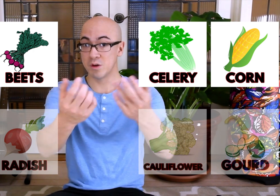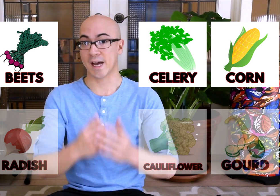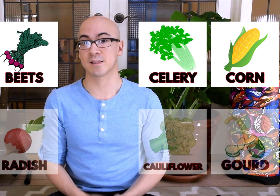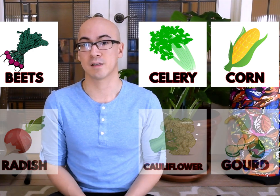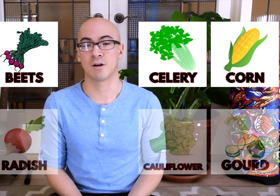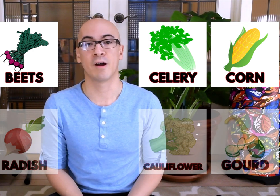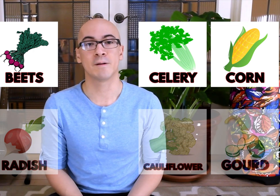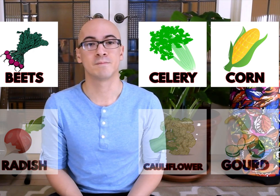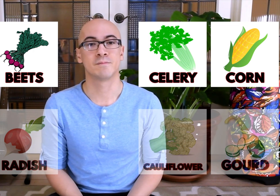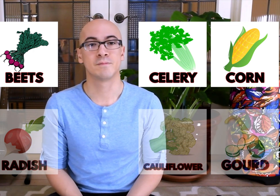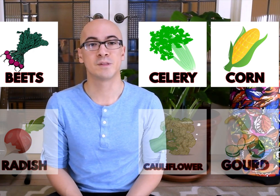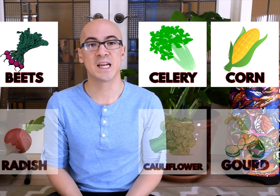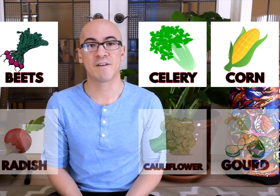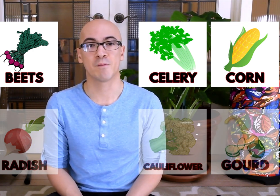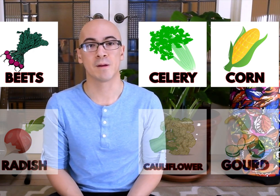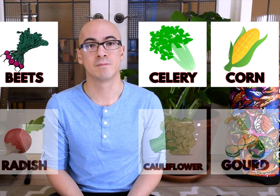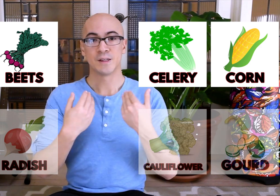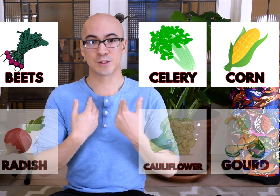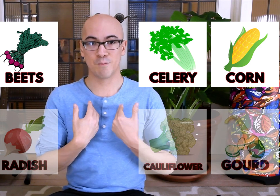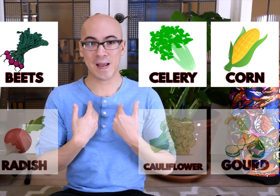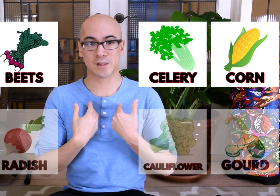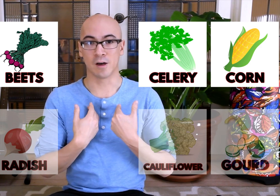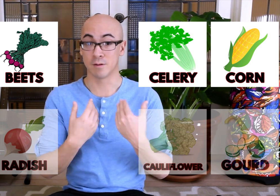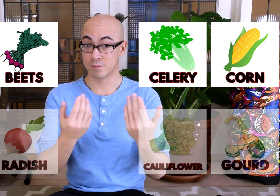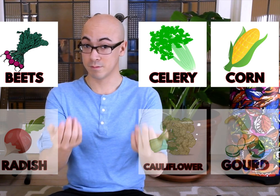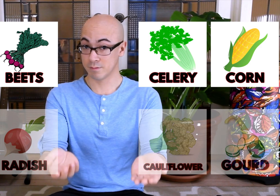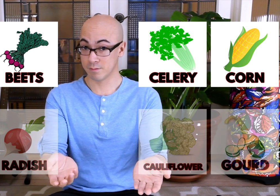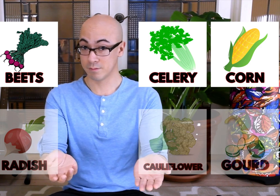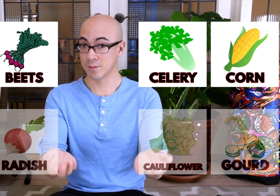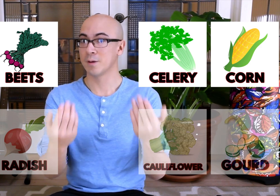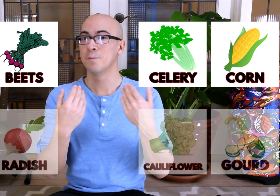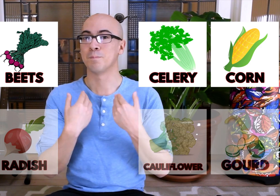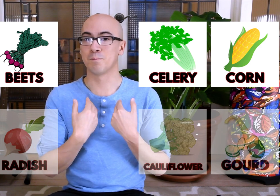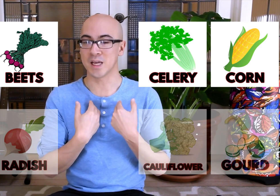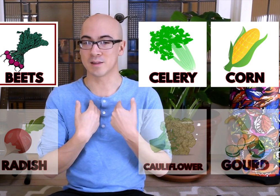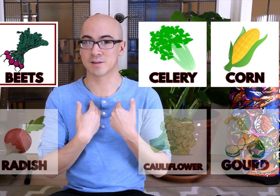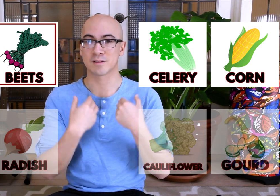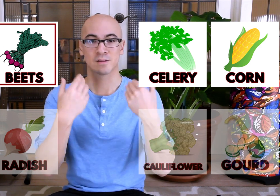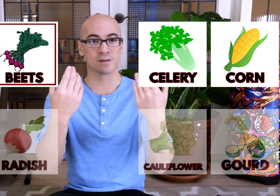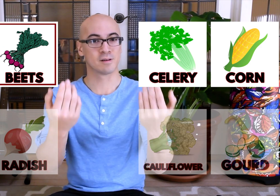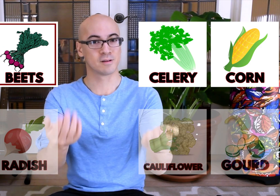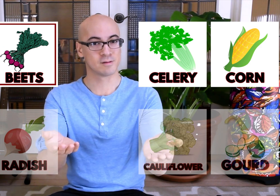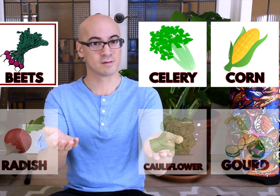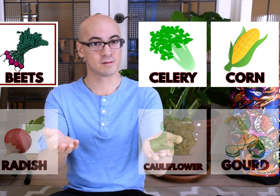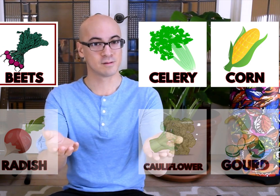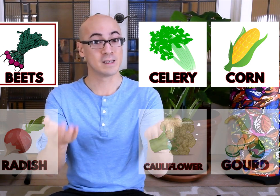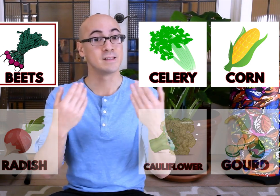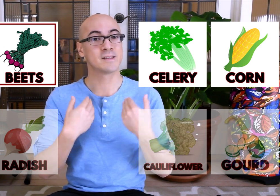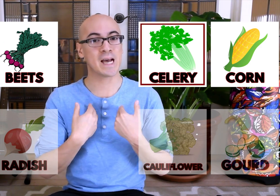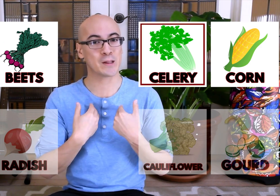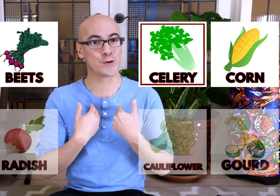next, alright? Say that for me. Tomato, beets, celery,